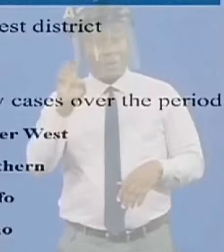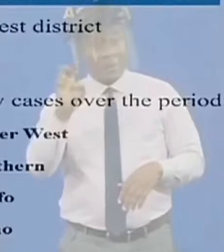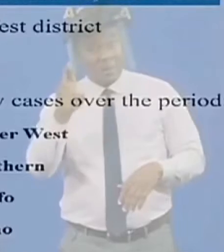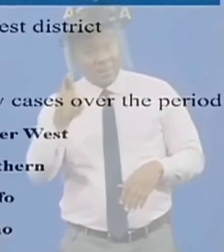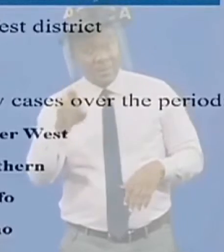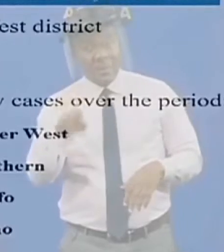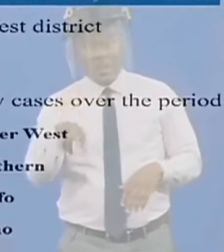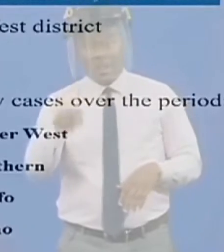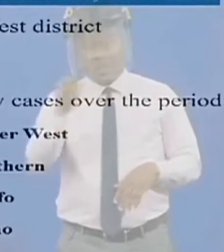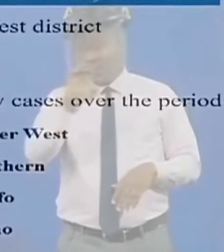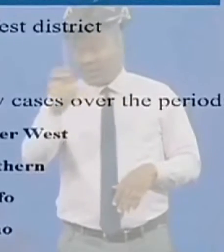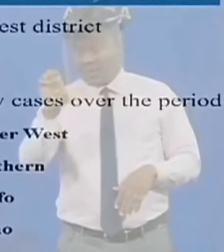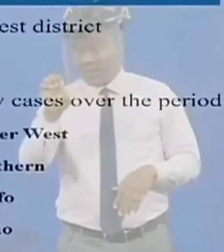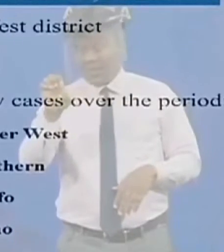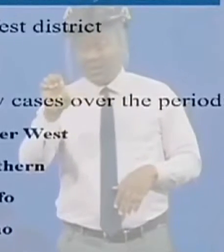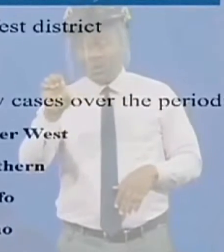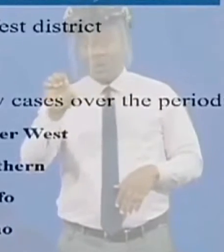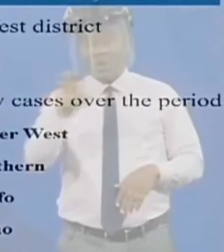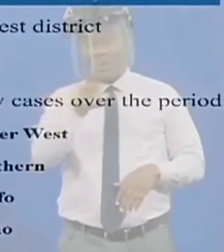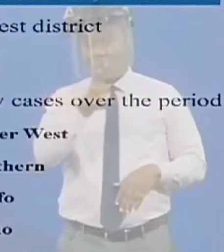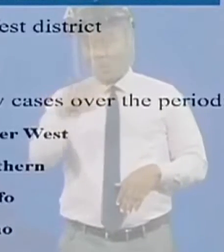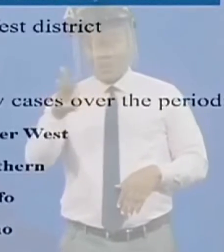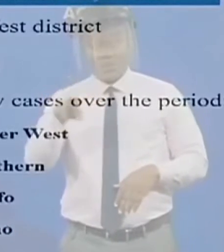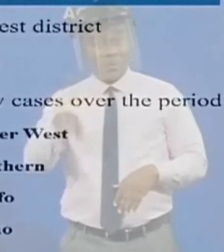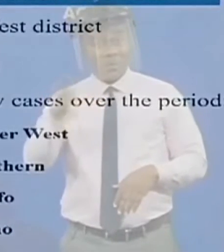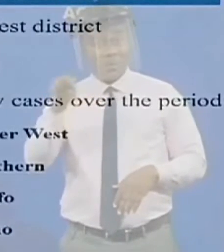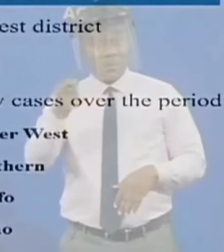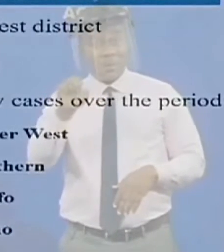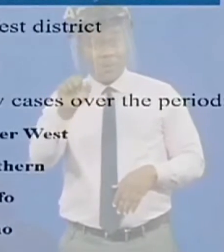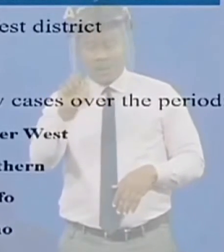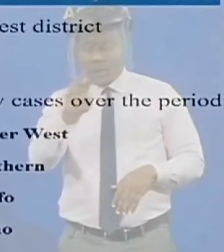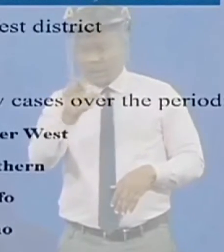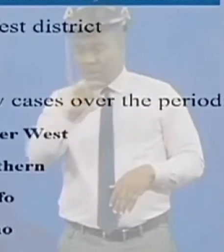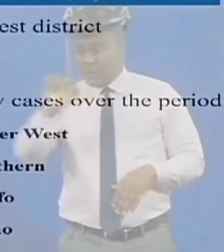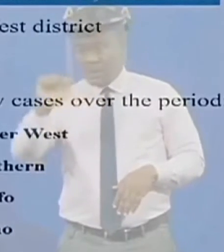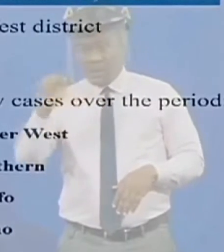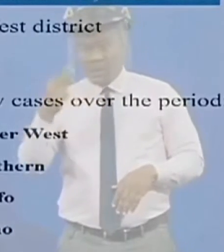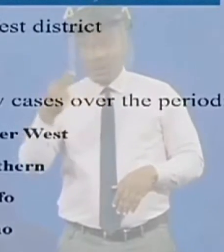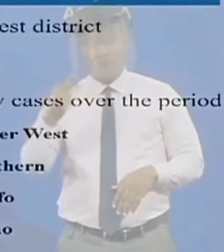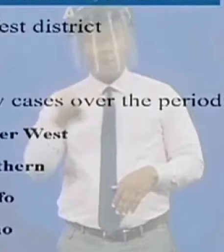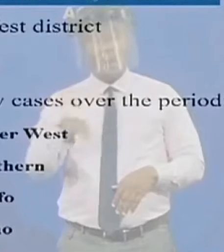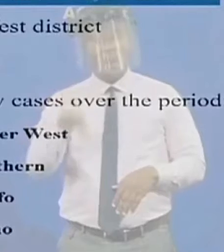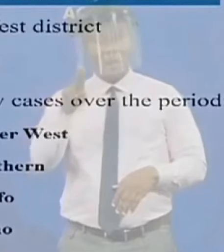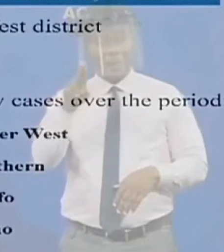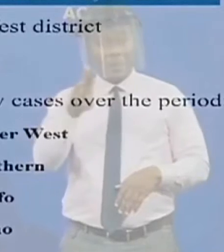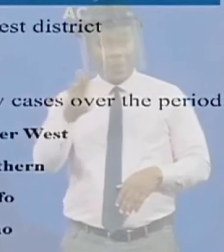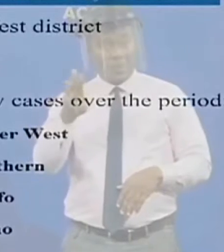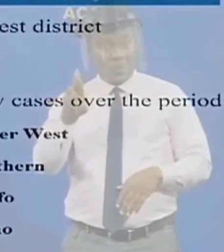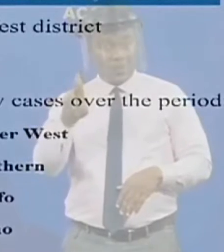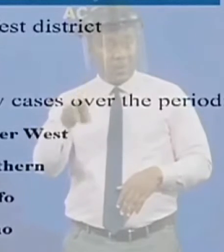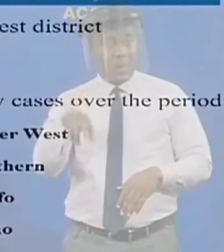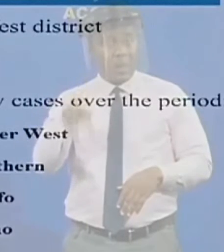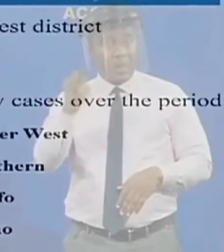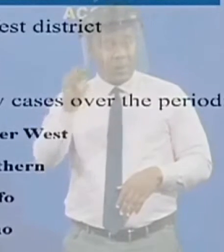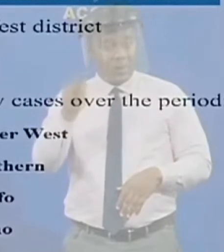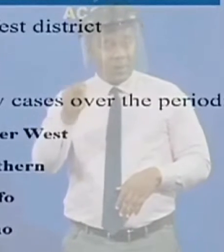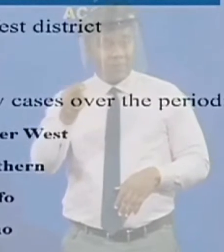northeast western north savannah upper west north